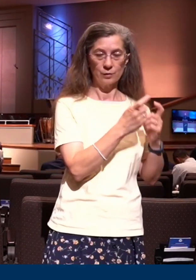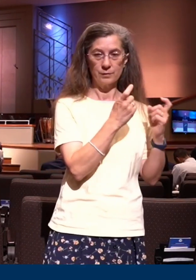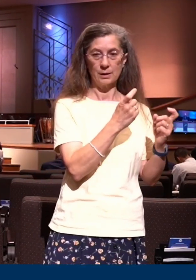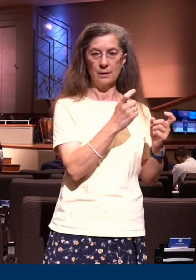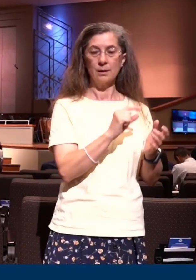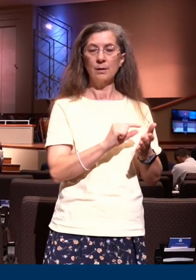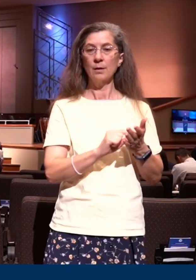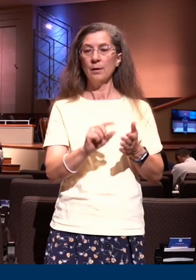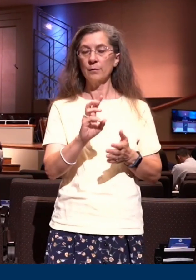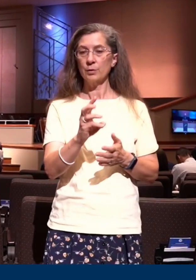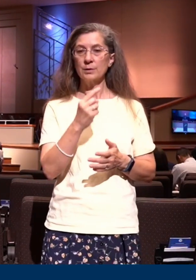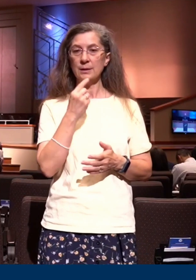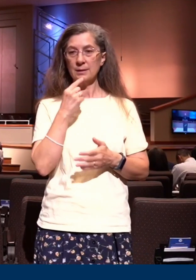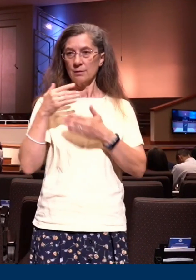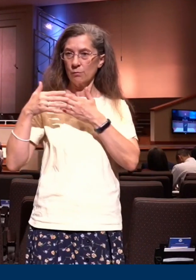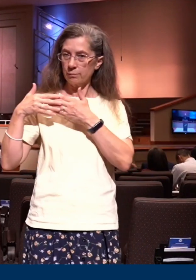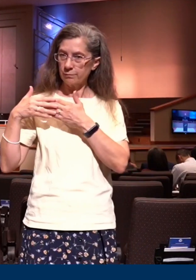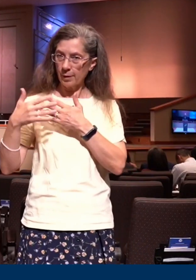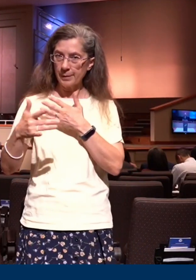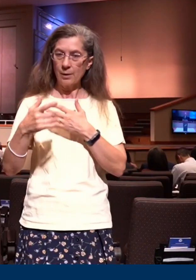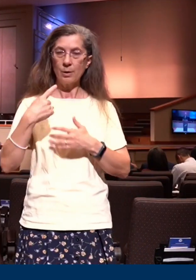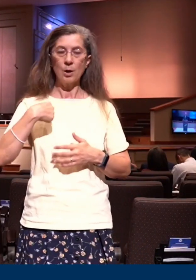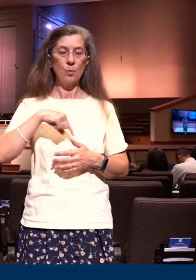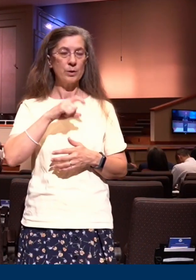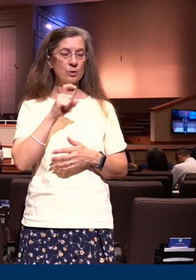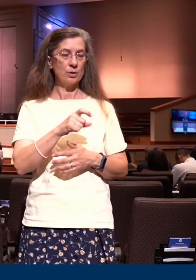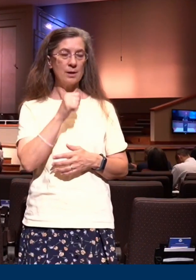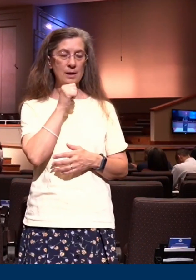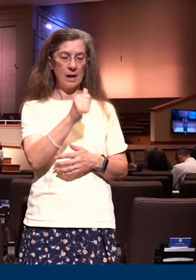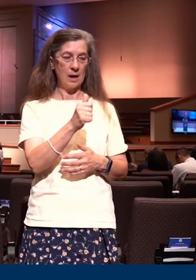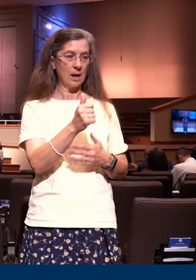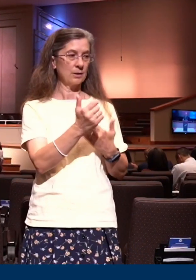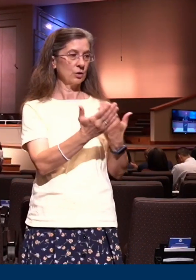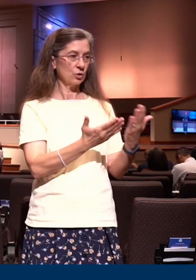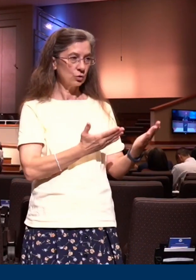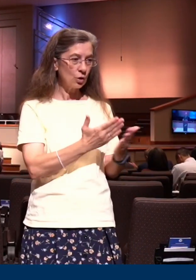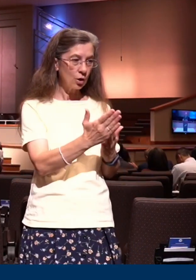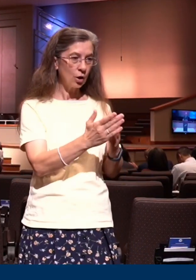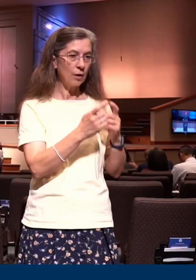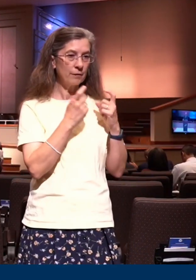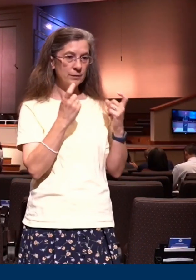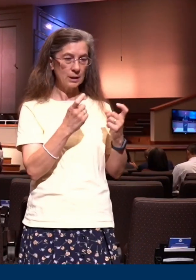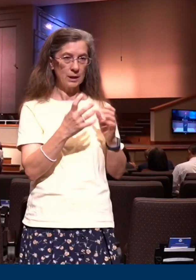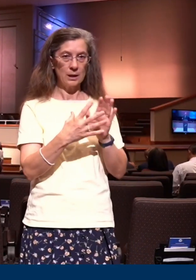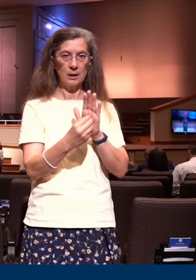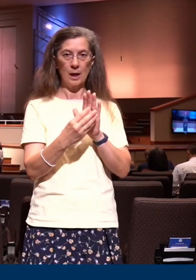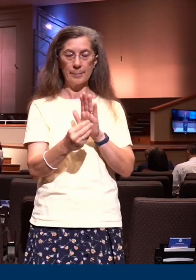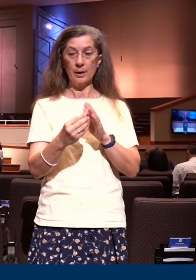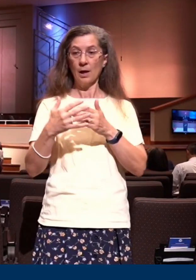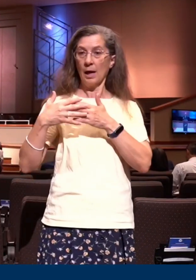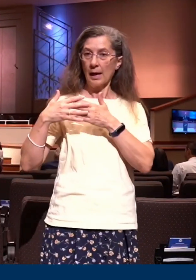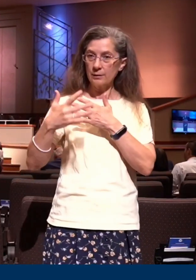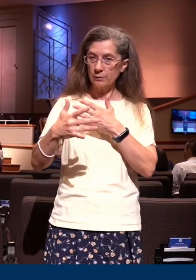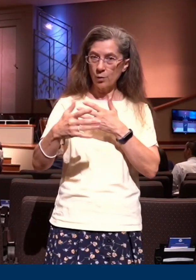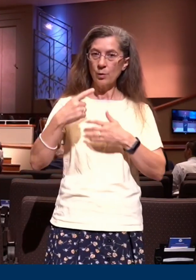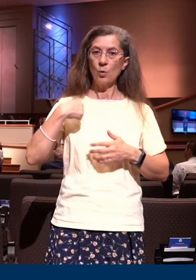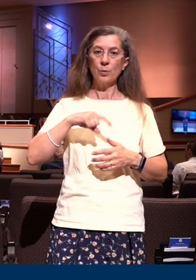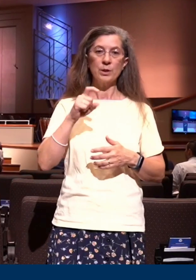says, Henceforth, we should not serve sin. Let's say that together. Henceforth, we should not